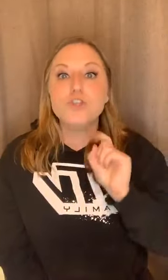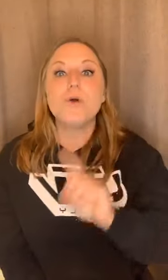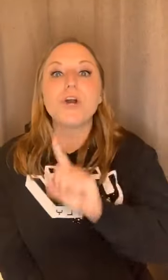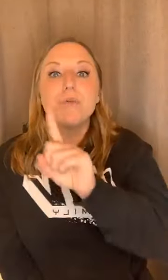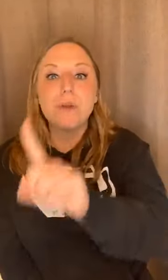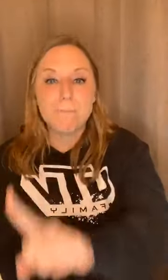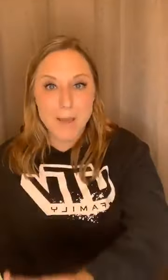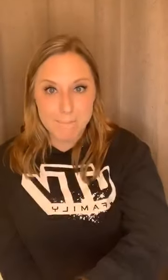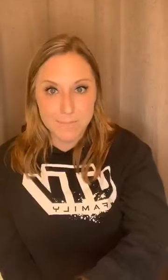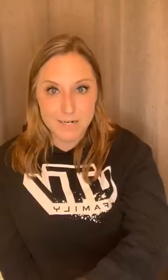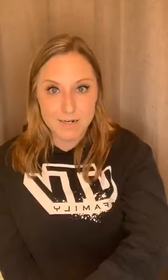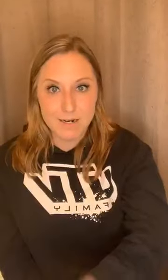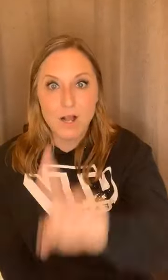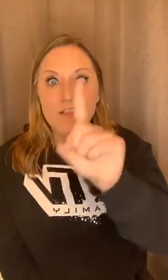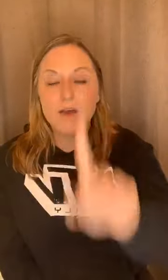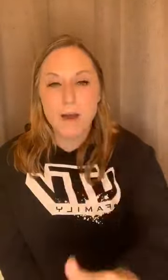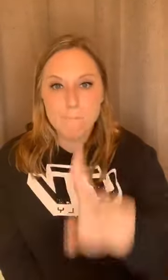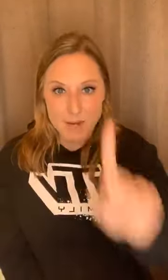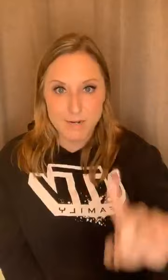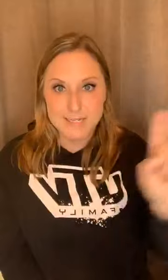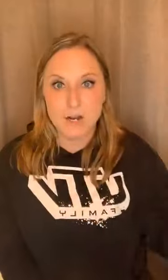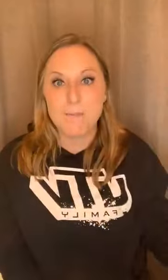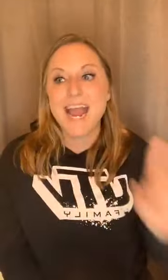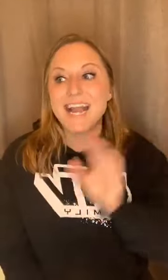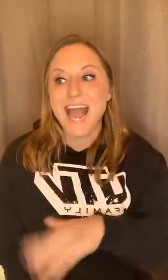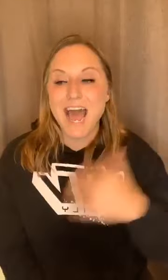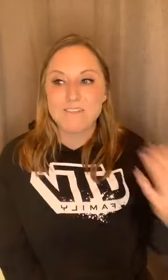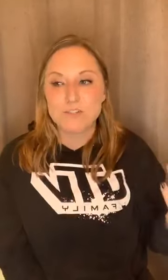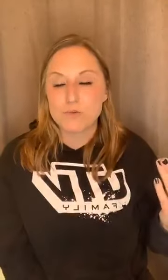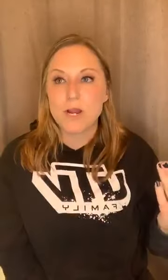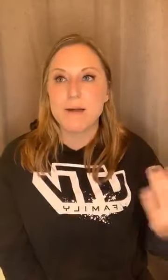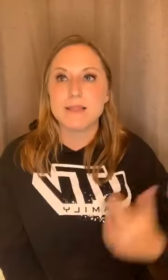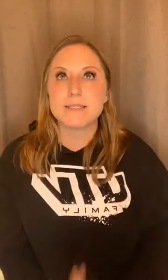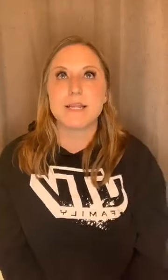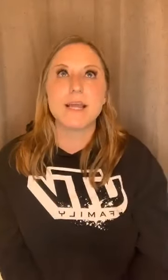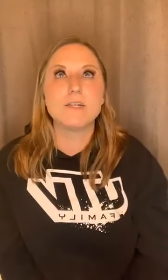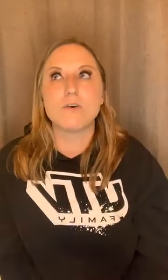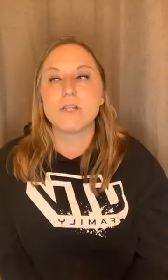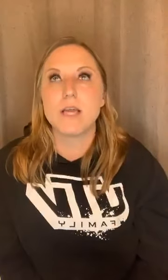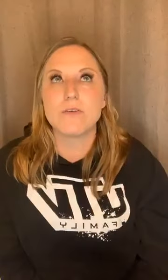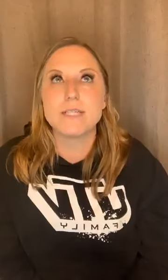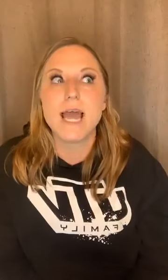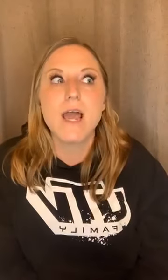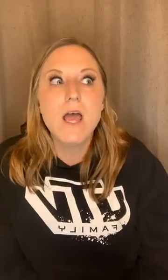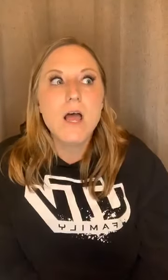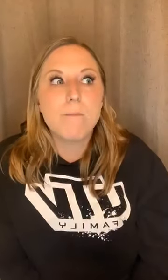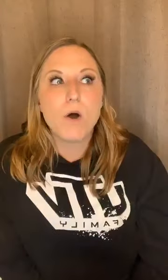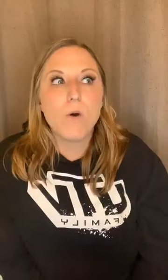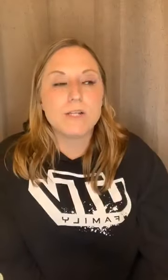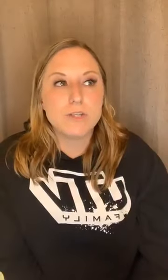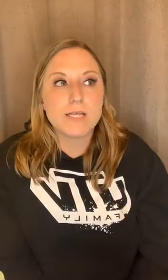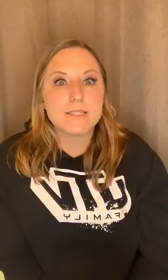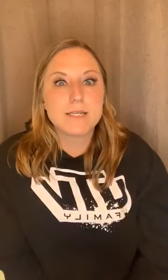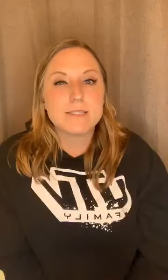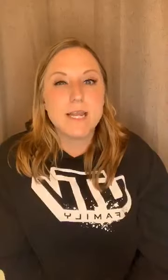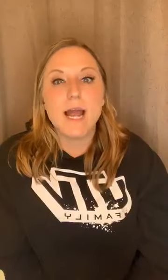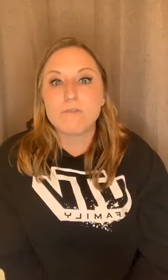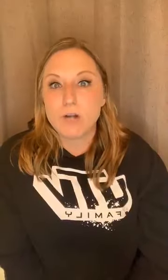You are going to remember the memories that are made. And I have a story about this. And I think I told it the other day, but in 2016, after I